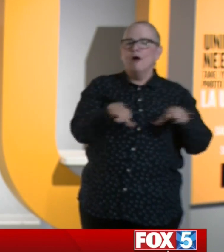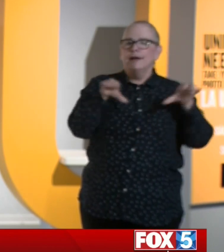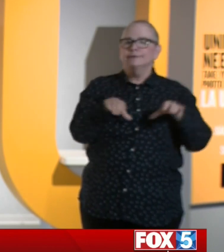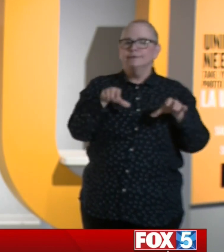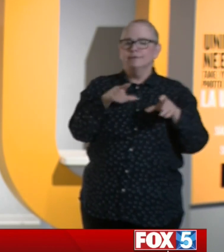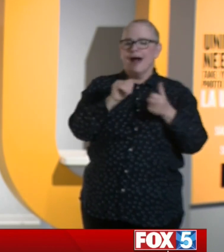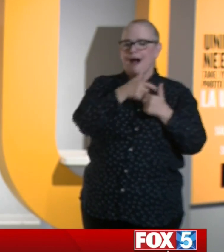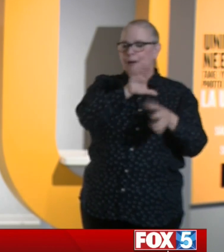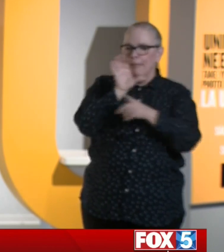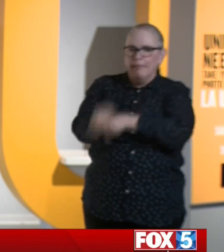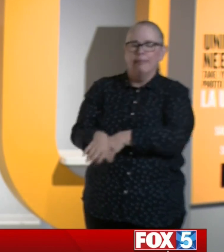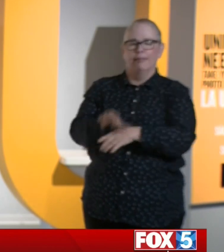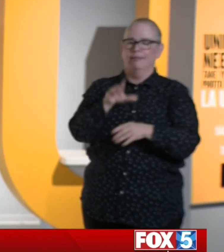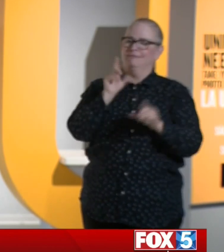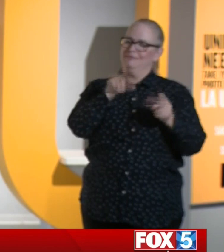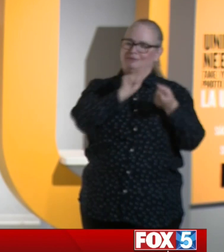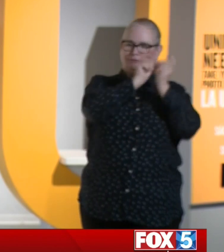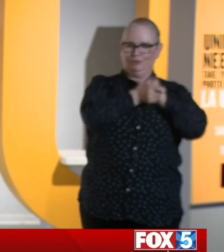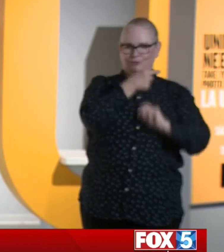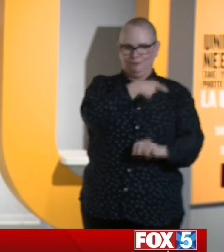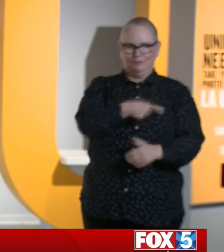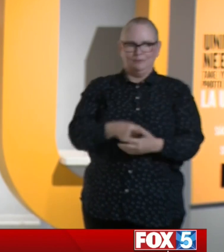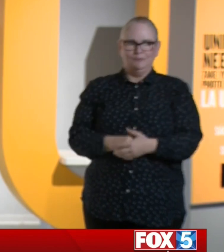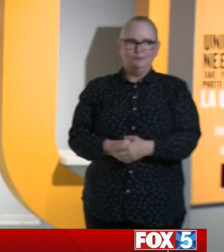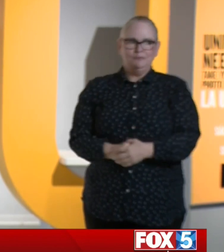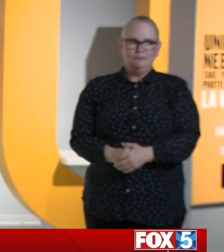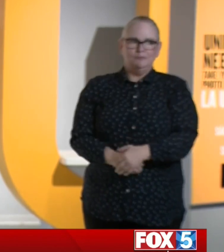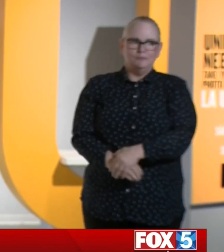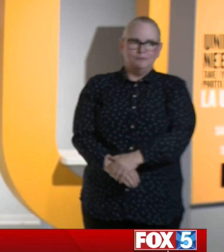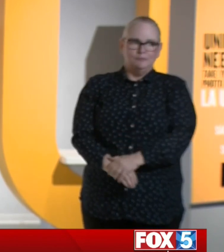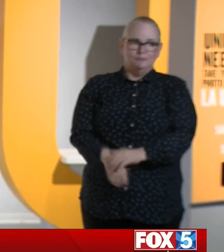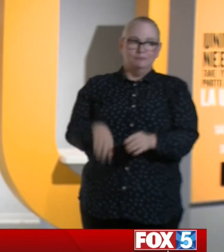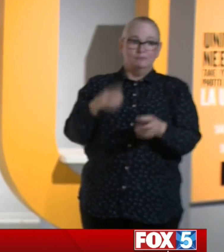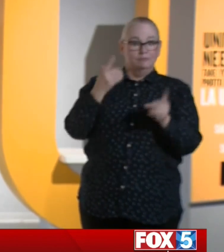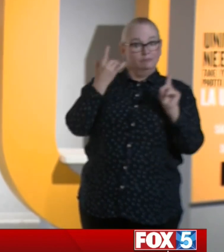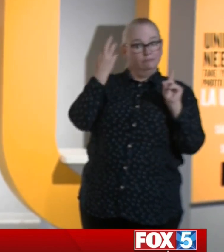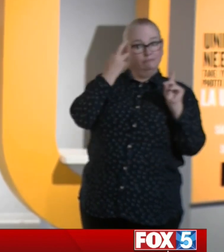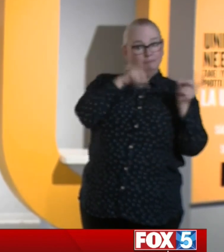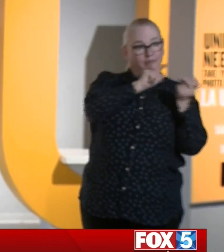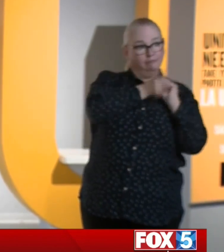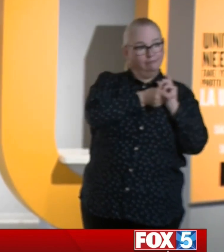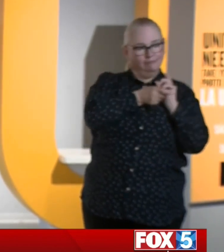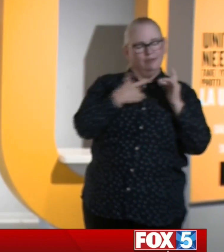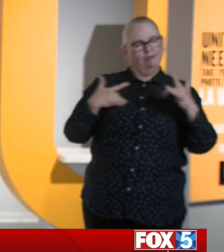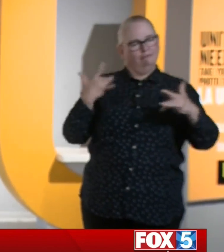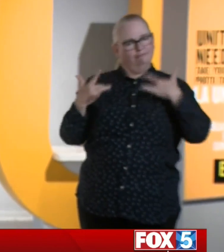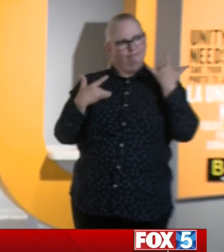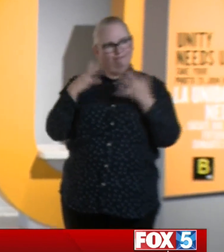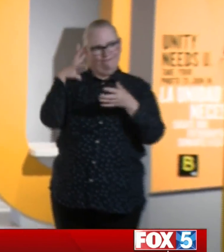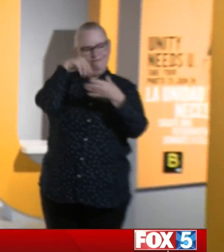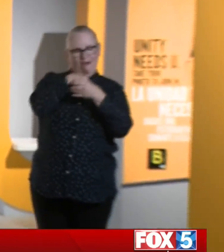We do this work in the honor of justice. Very excited to begin this process. Let's go.